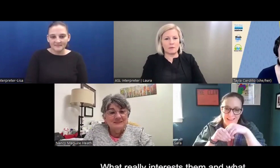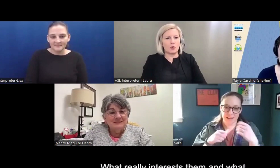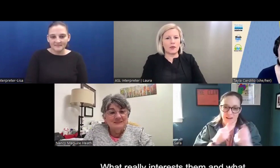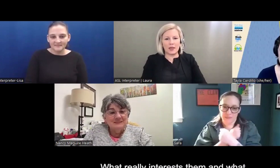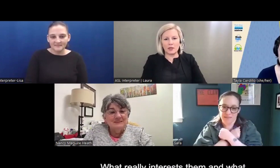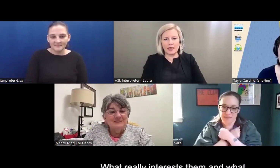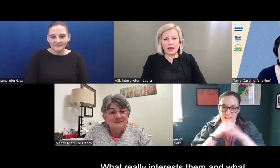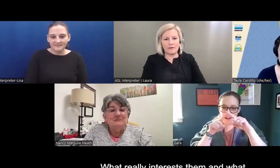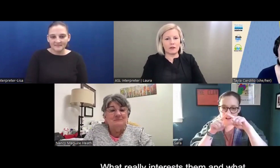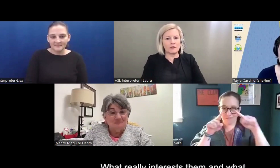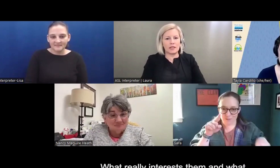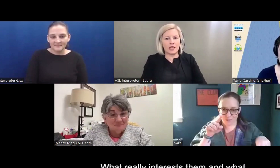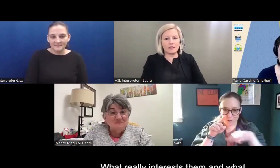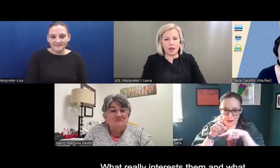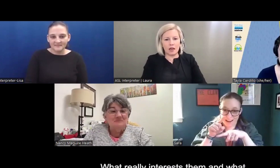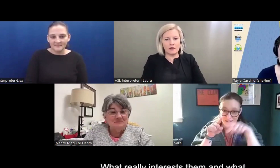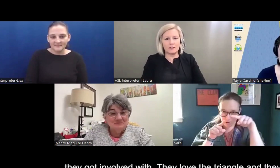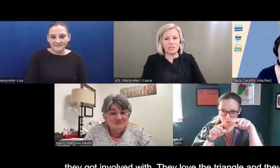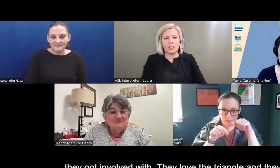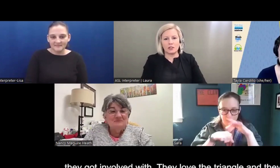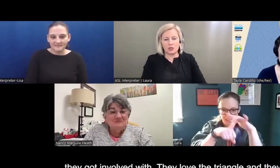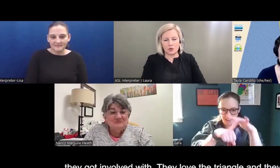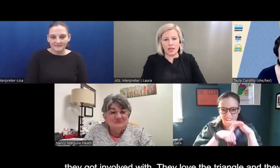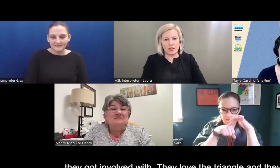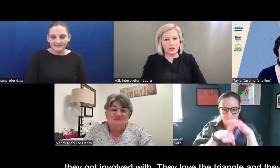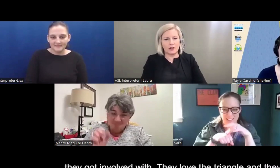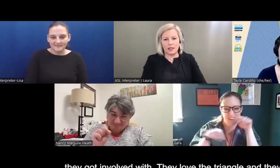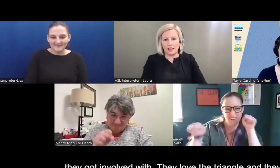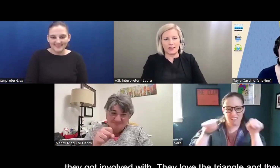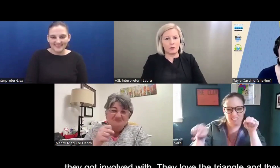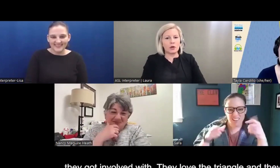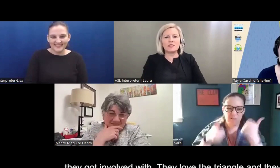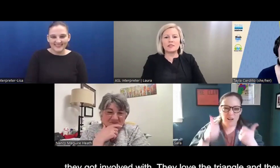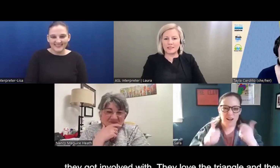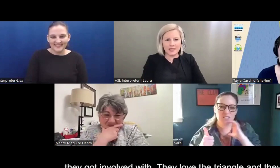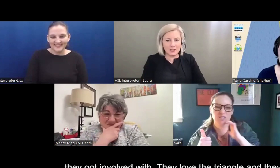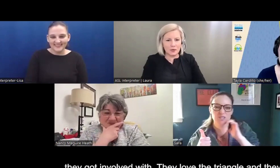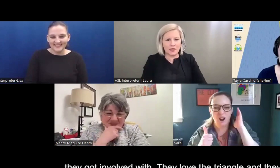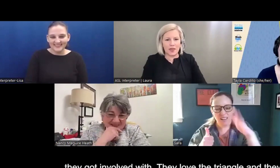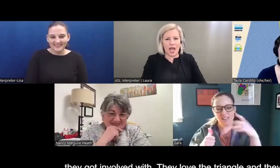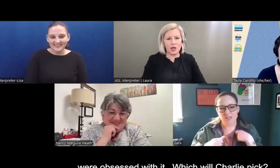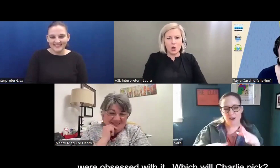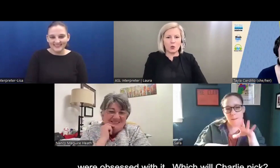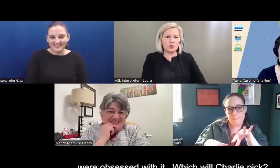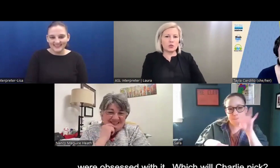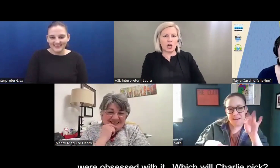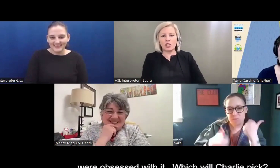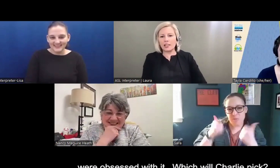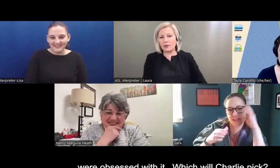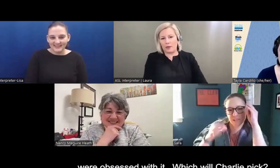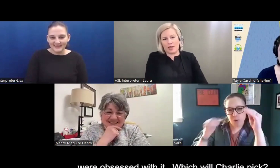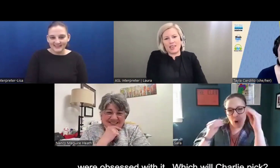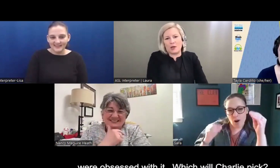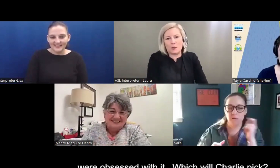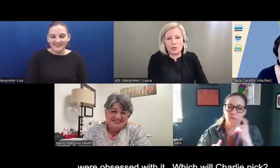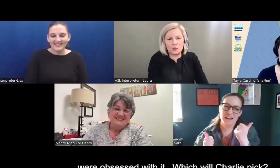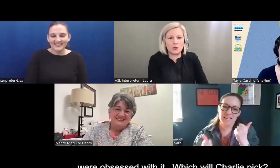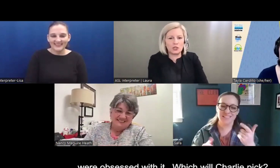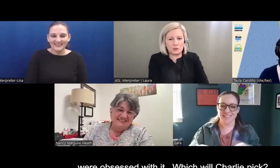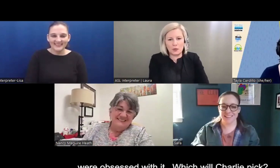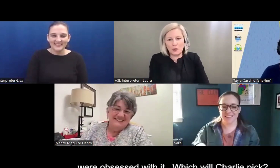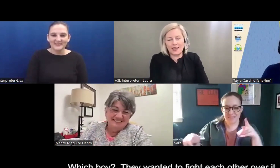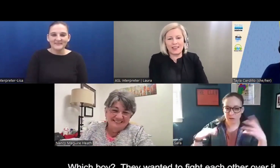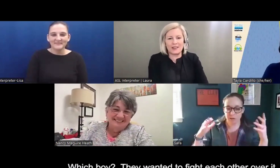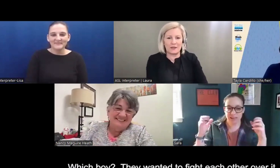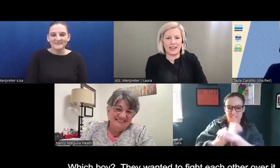interests them and what they really got involved And they loved the triangle, they were obsessed with that, which will Charlie pick, which,